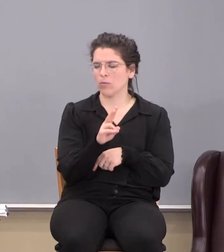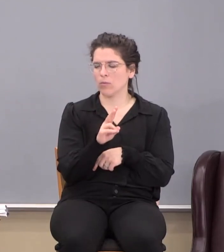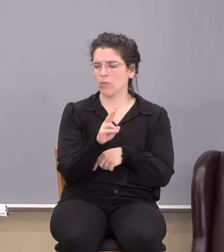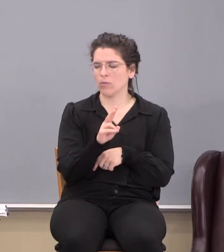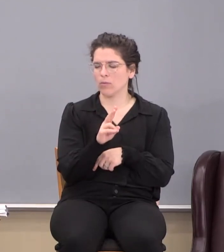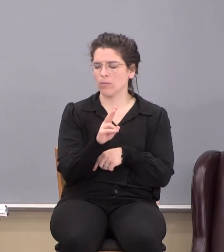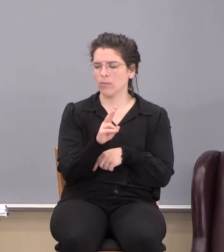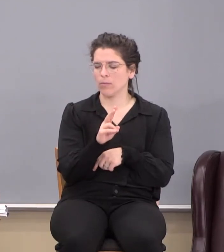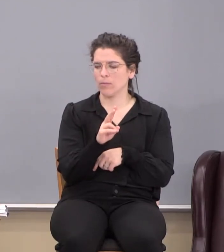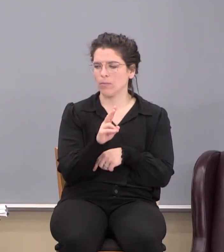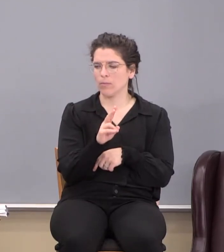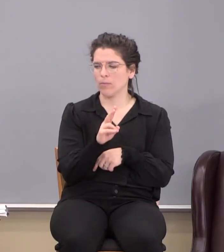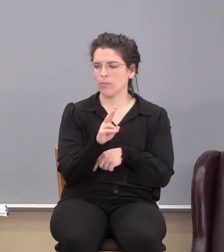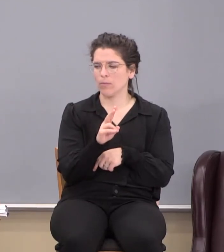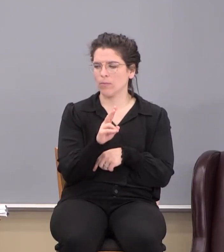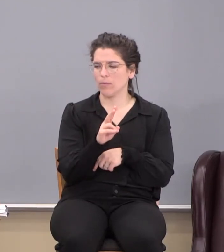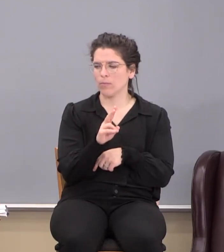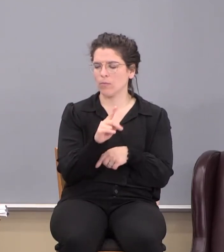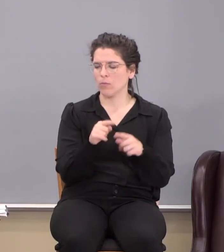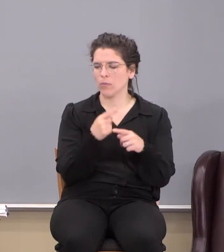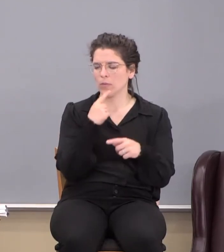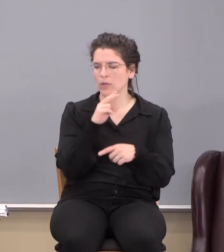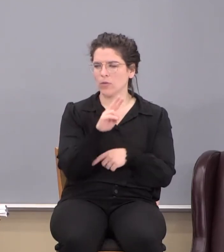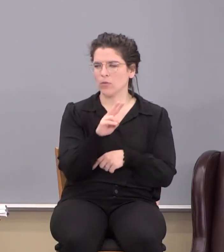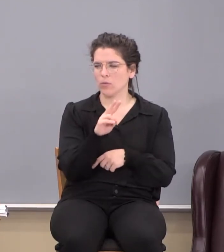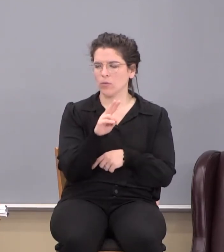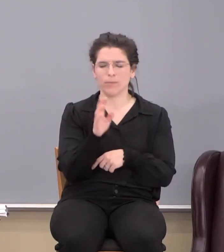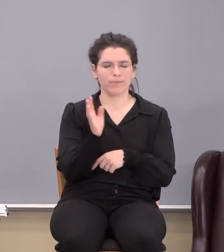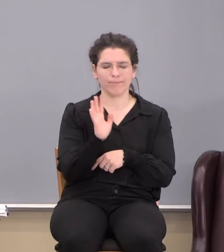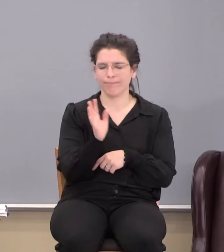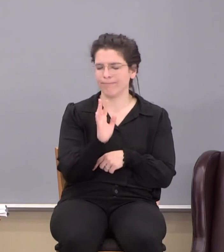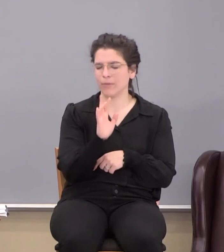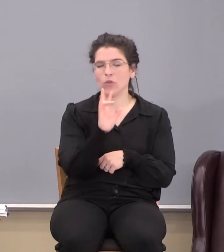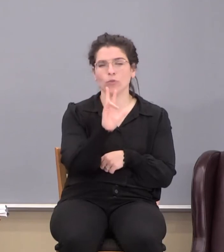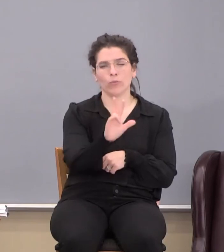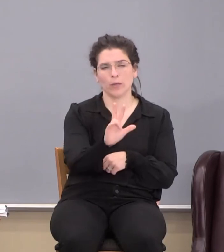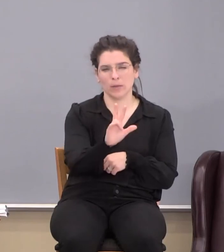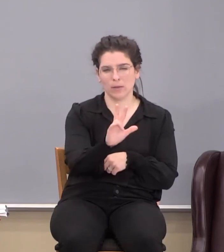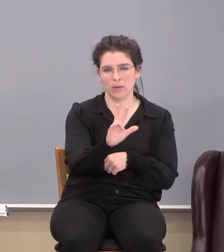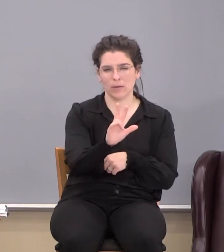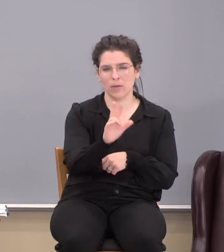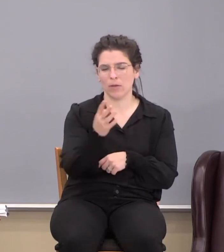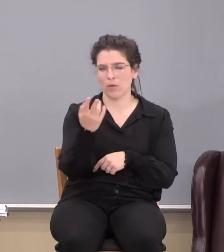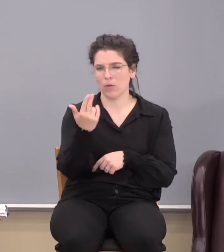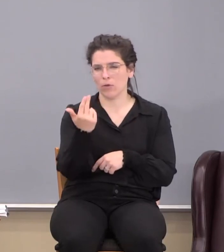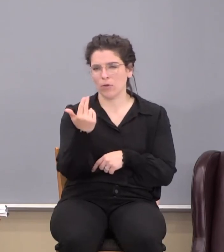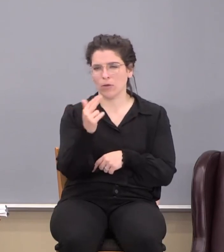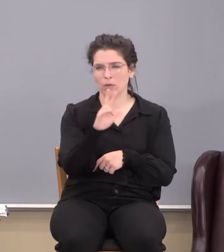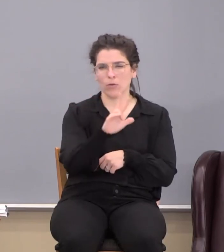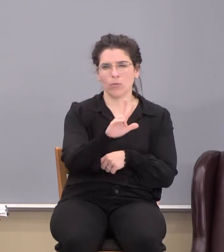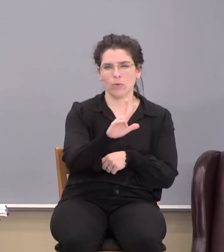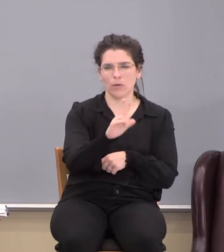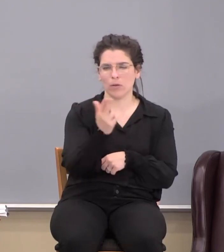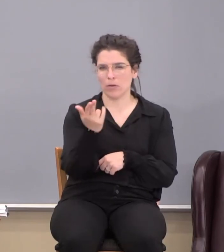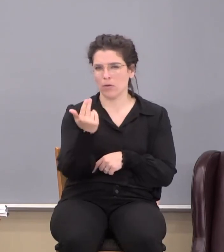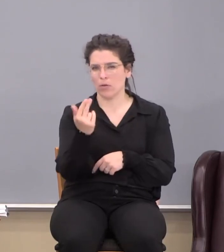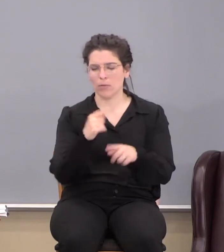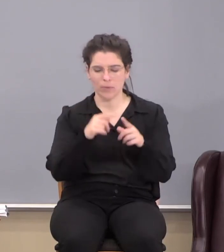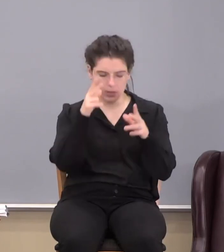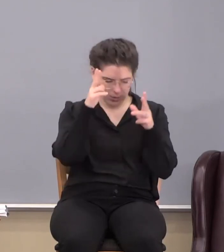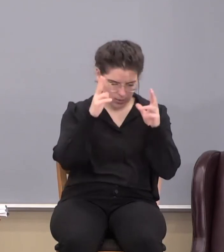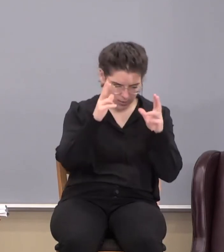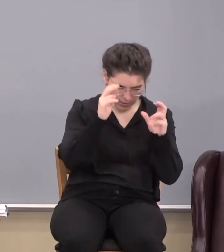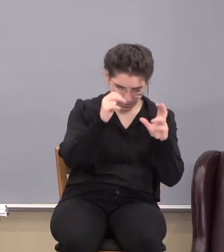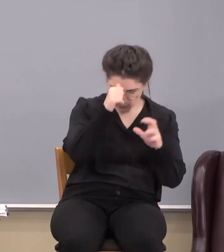Timothy chapter number 2. When he says 2 Timothy 3, I'm sorry, 2 Timothy 3, verse 13, he says, but evil men and